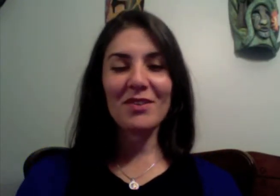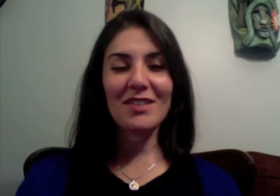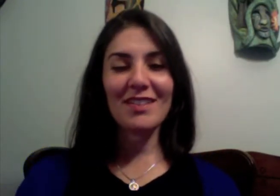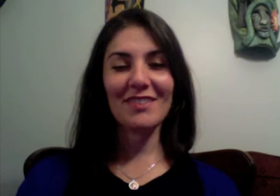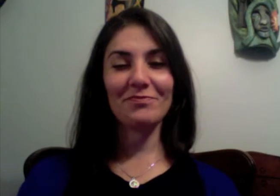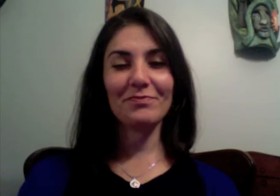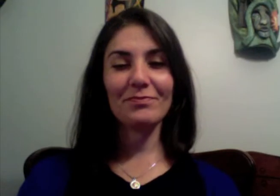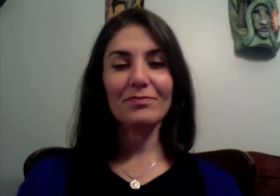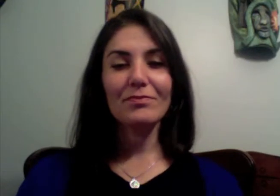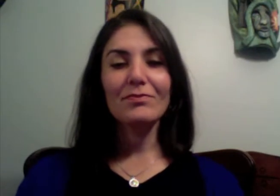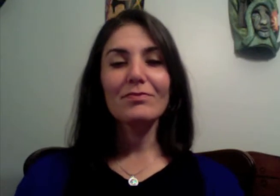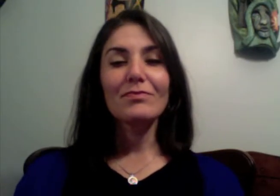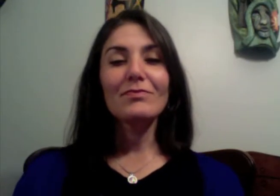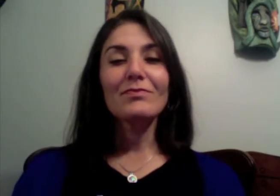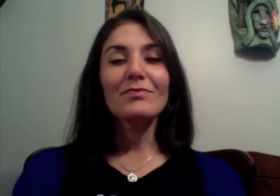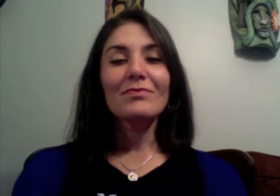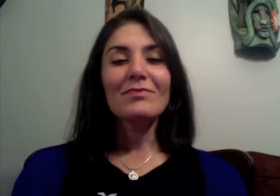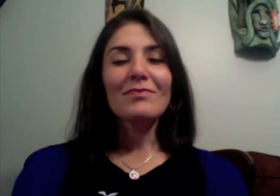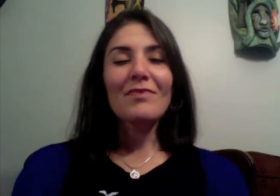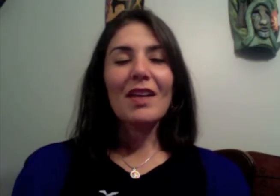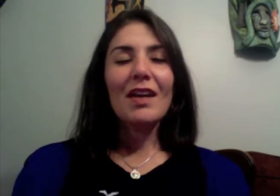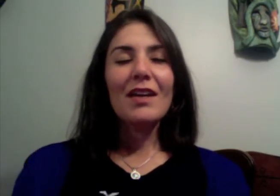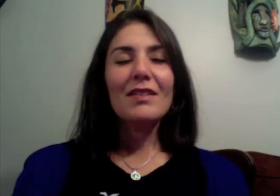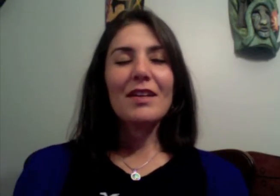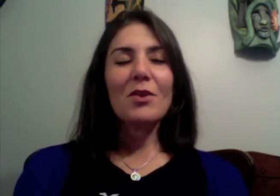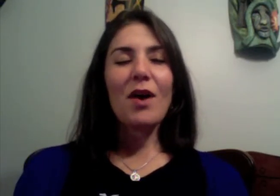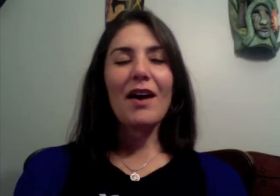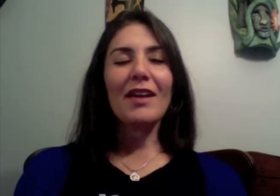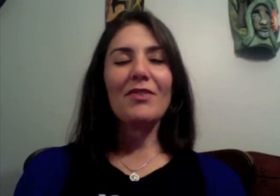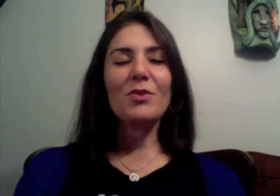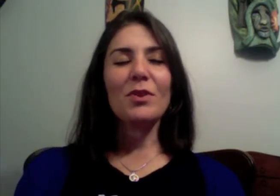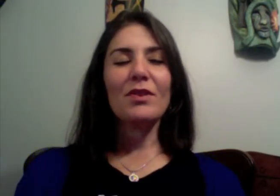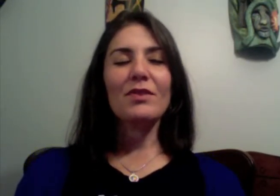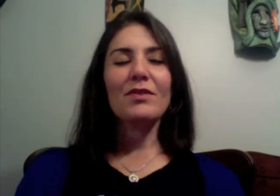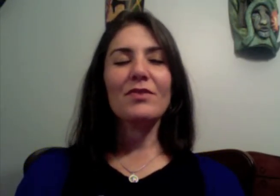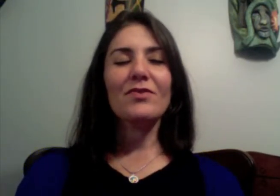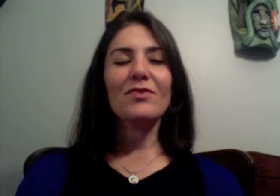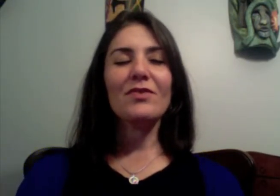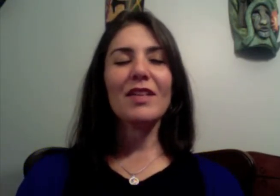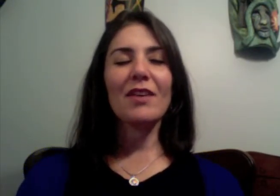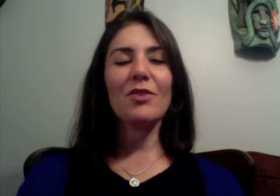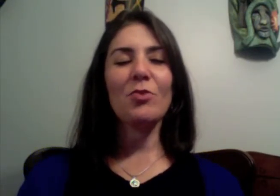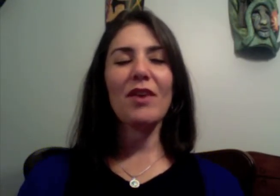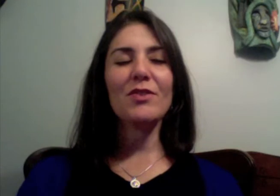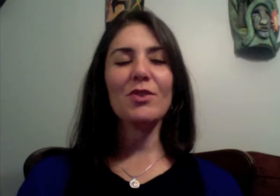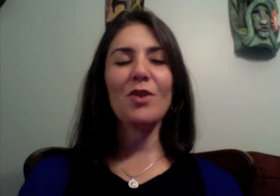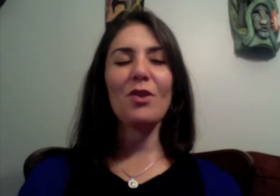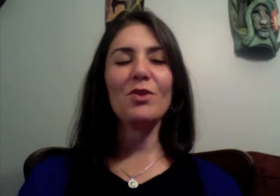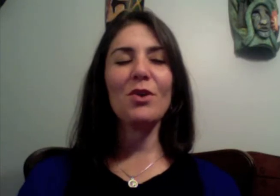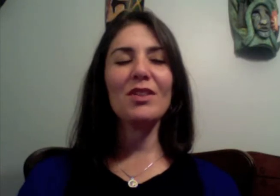stay quiet afterwards, take a few breaths on your own, notice